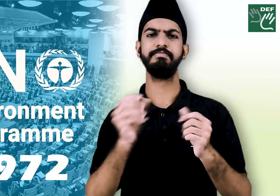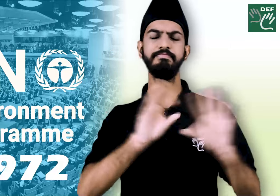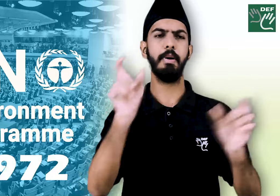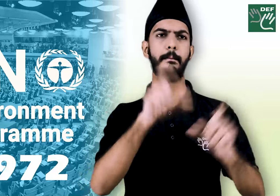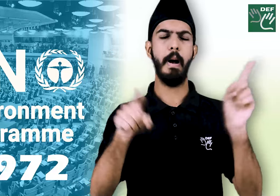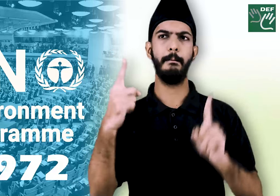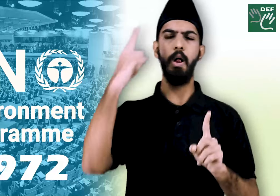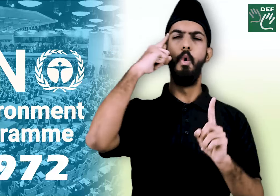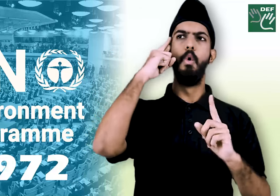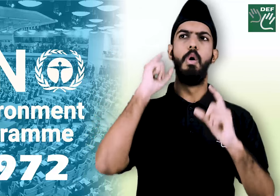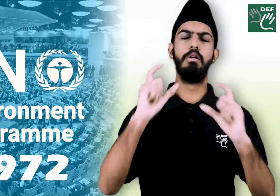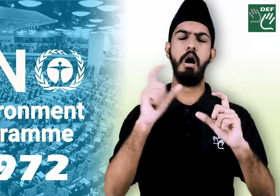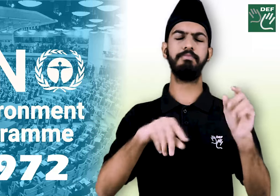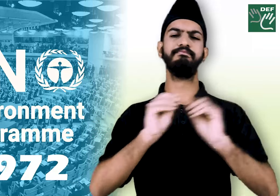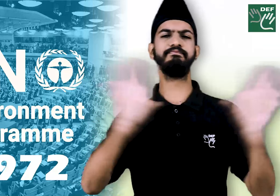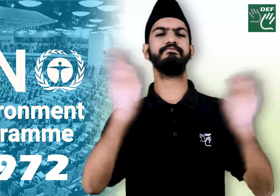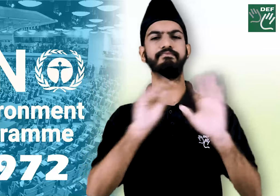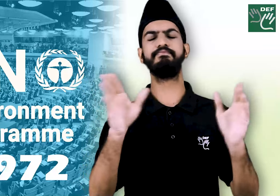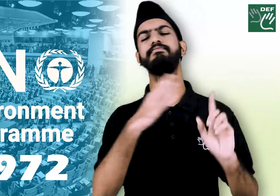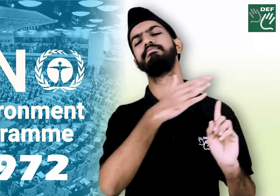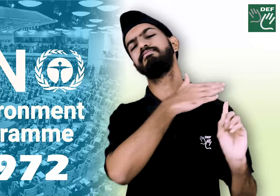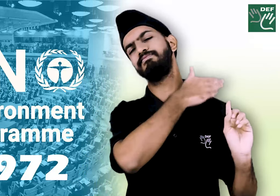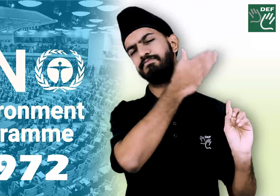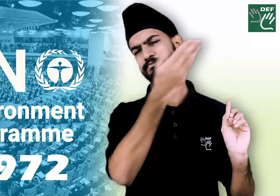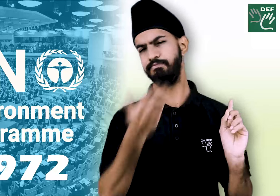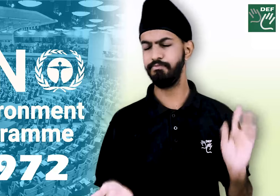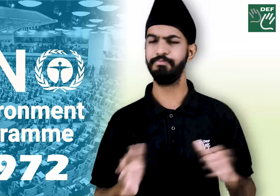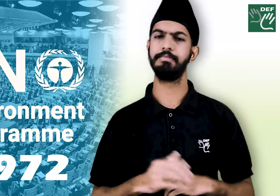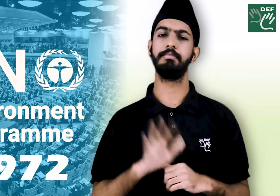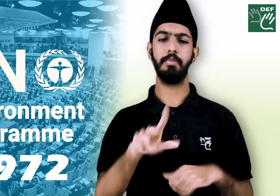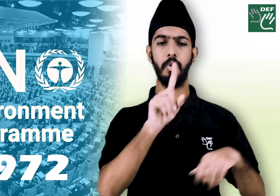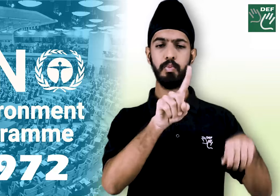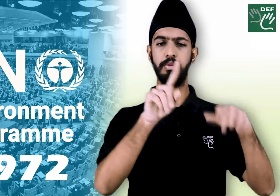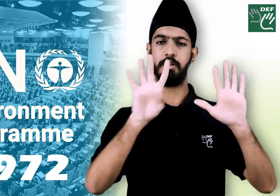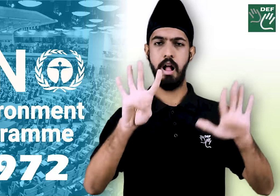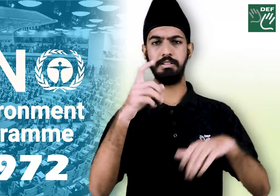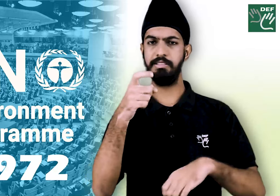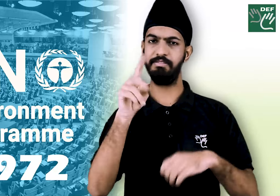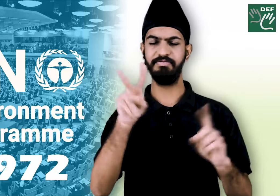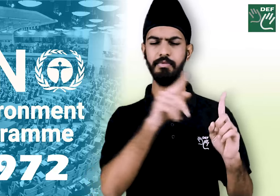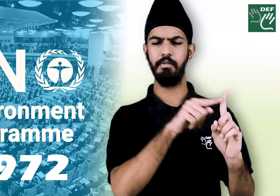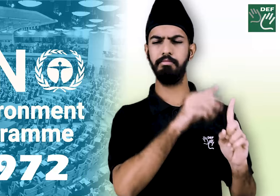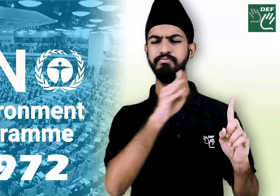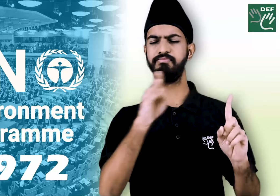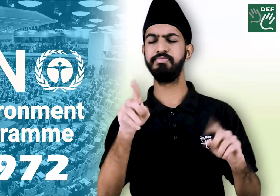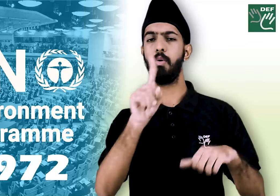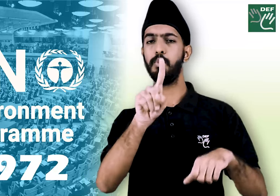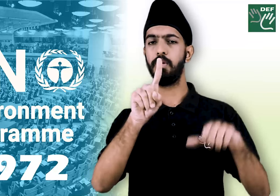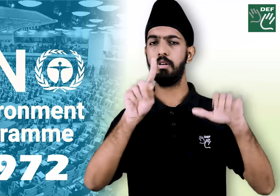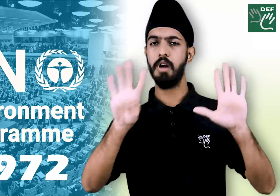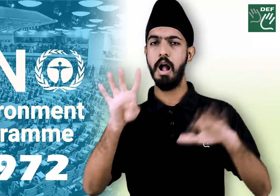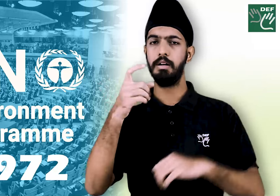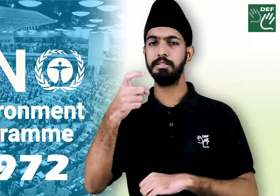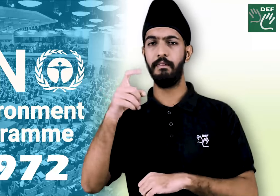After established by United Nations in 1972, it was first celebrated in 1974